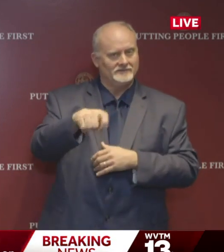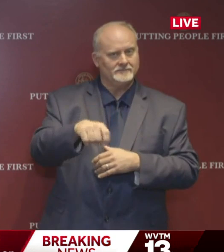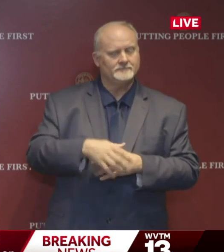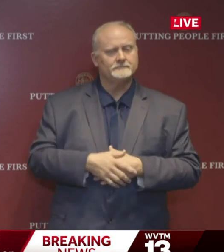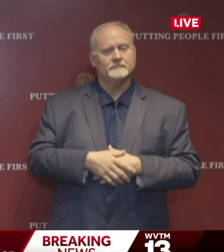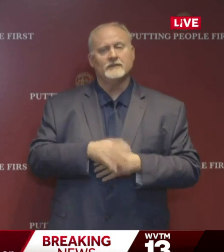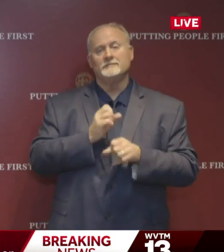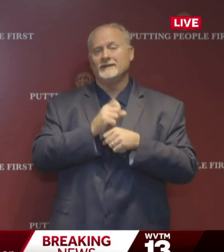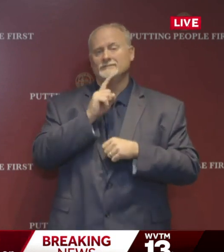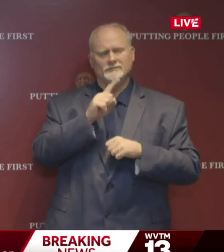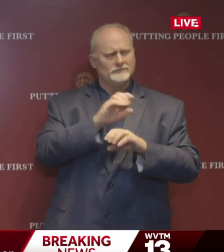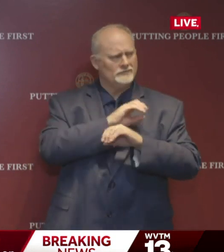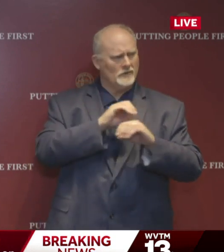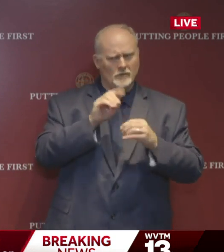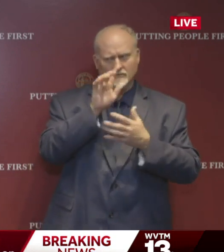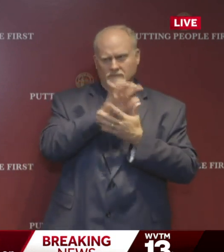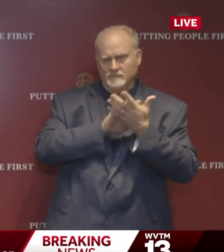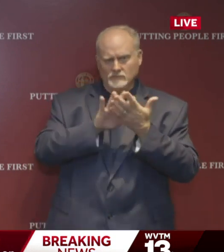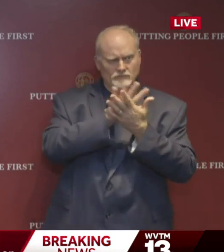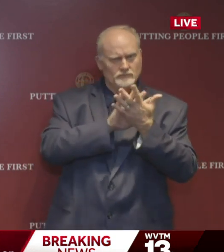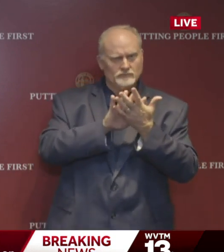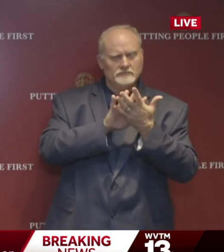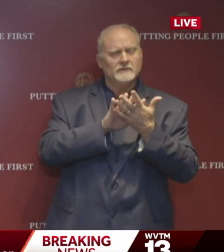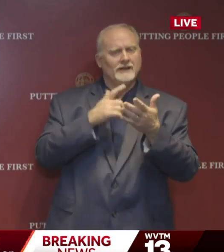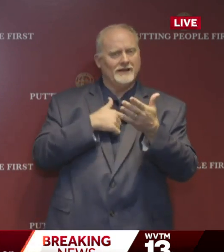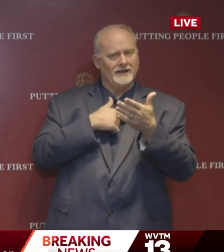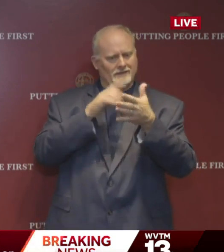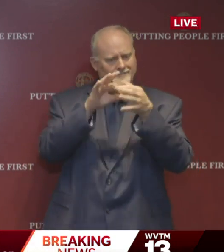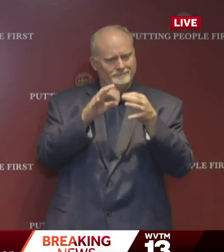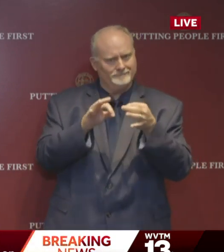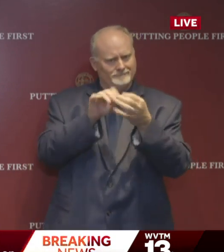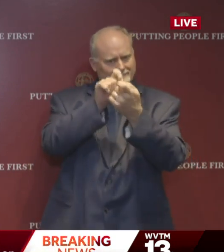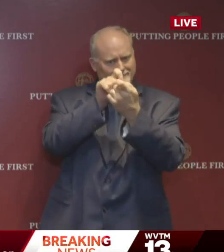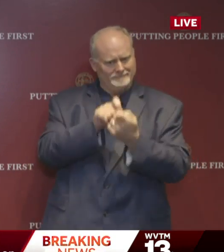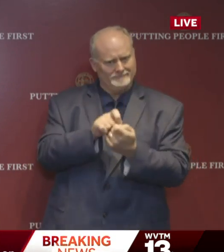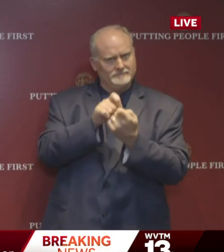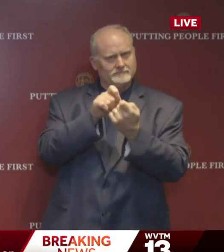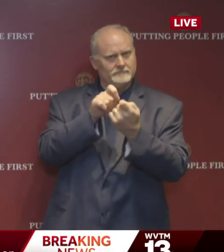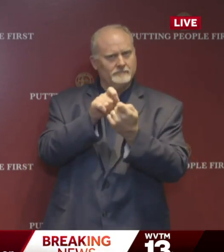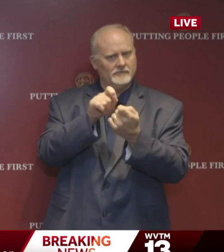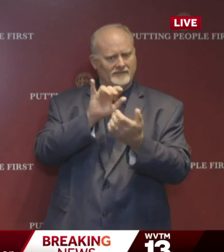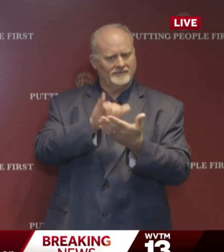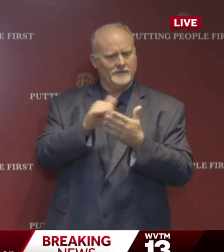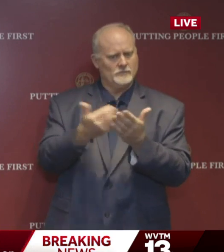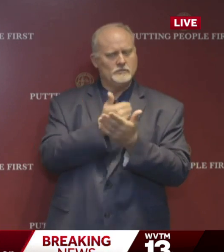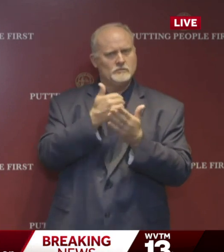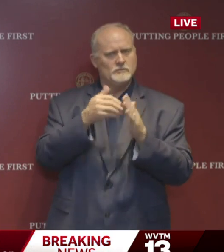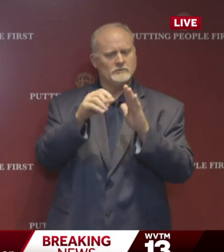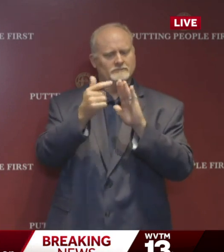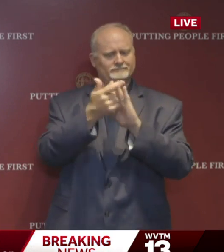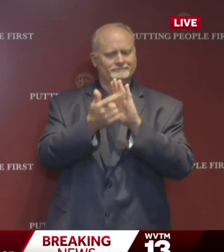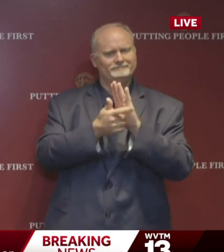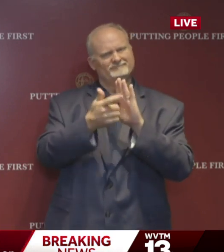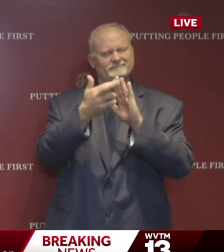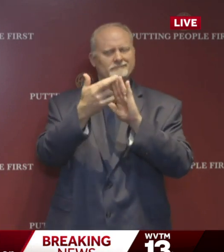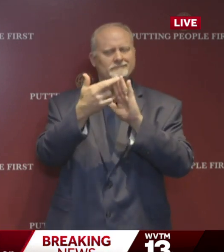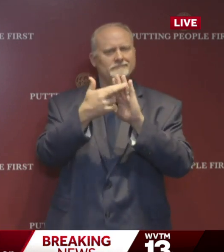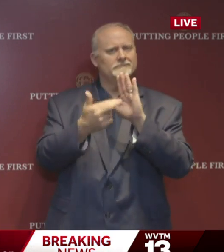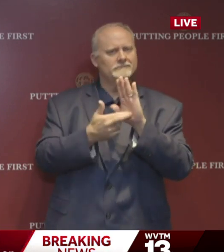be sure there is no confusion, I want to share with you the ordinance in detail. The first note,